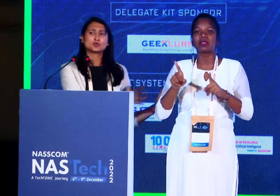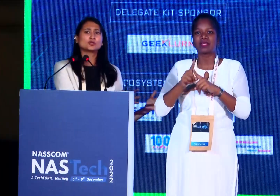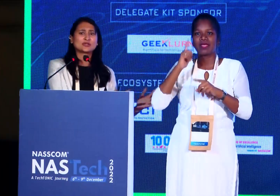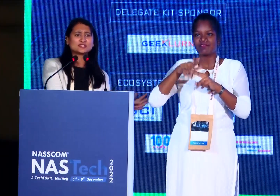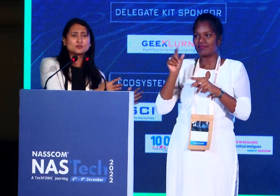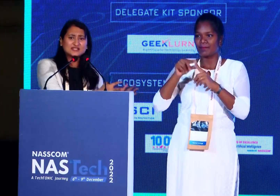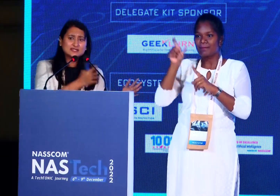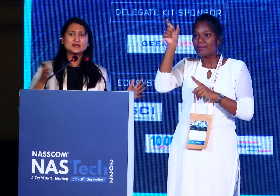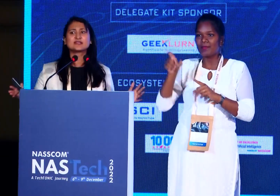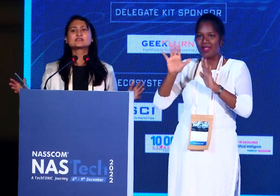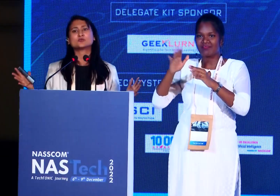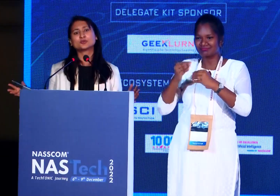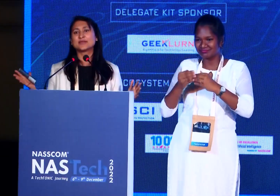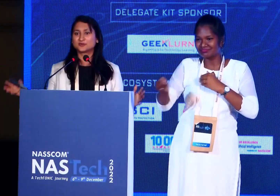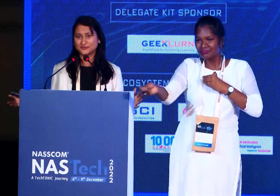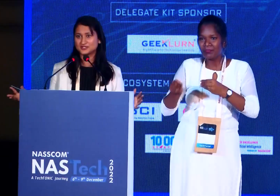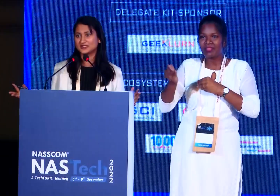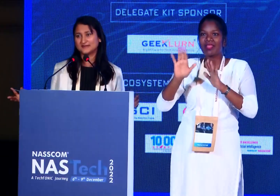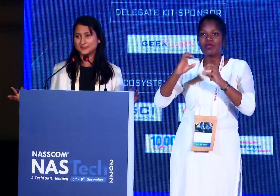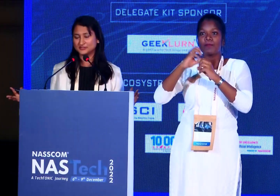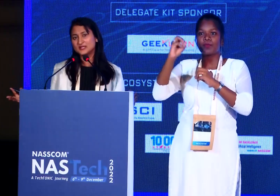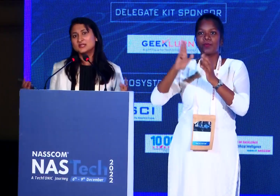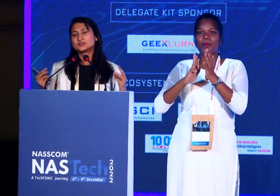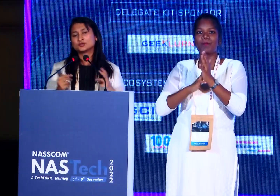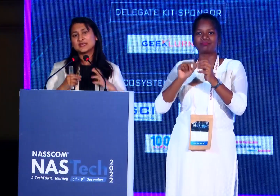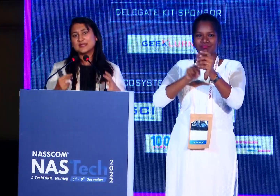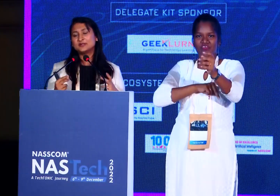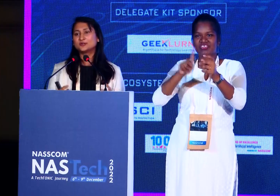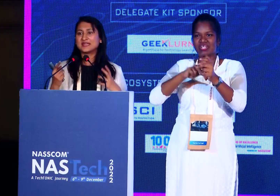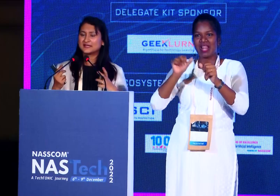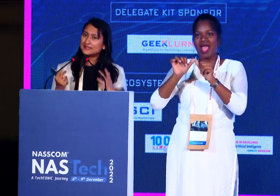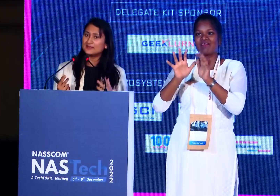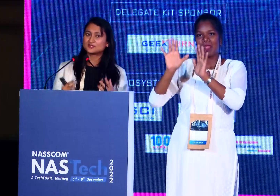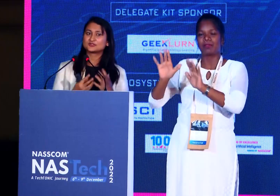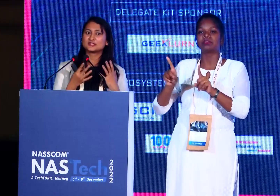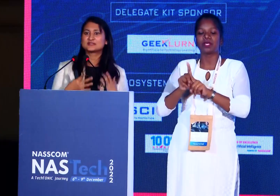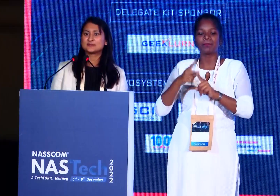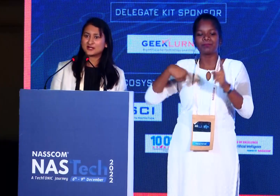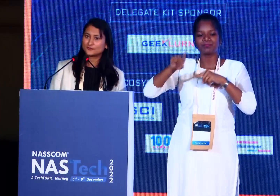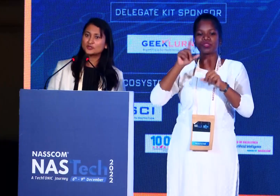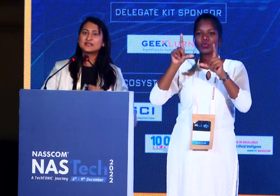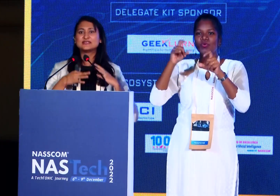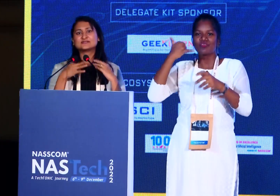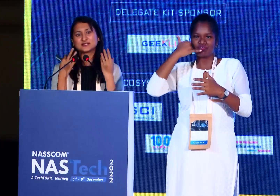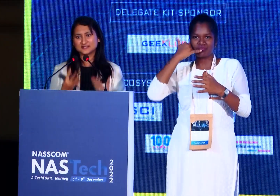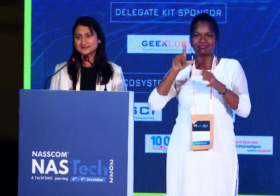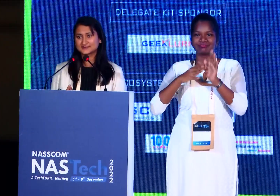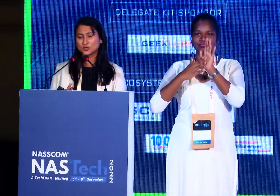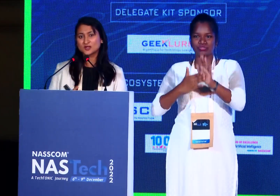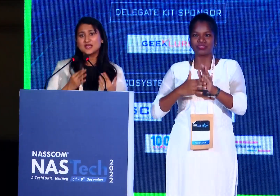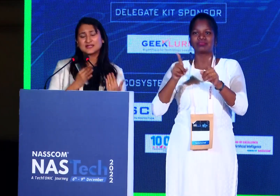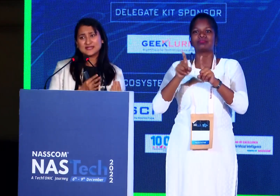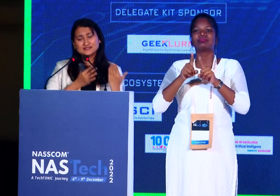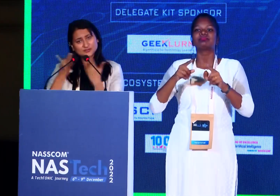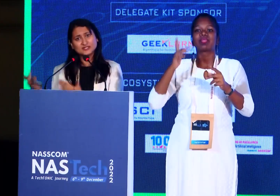in a remote location with the nearest wound care professional available. So they are able to take an image using their smartphone. It gives the risk